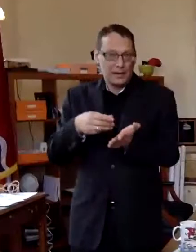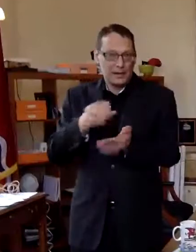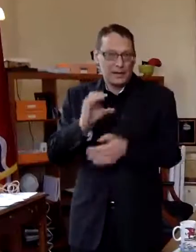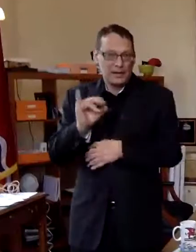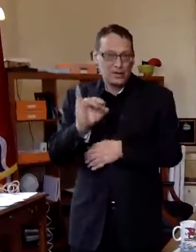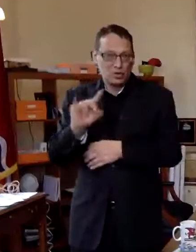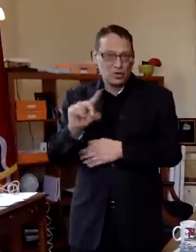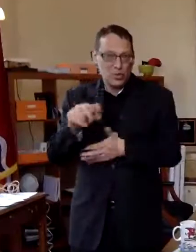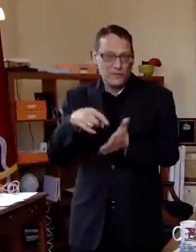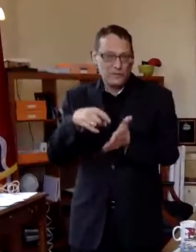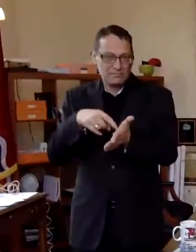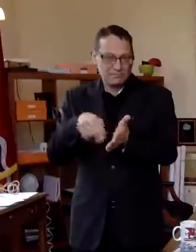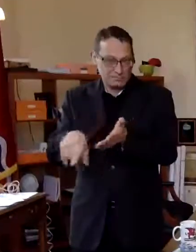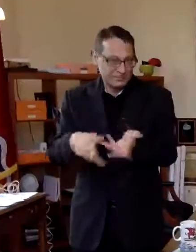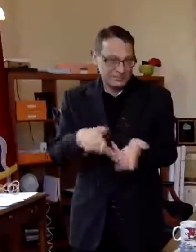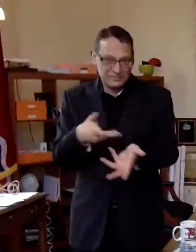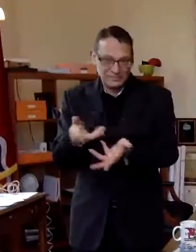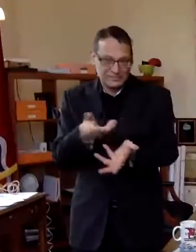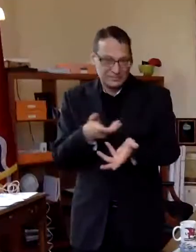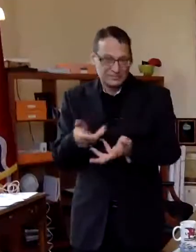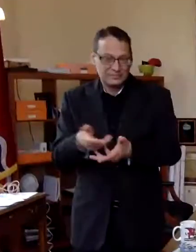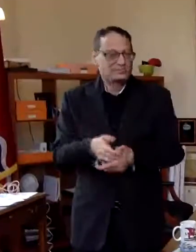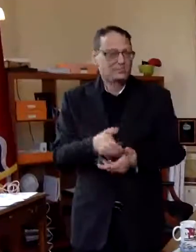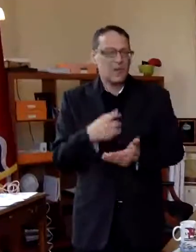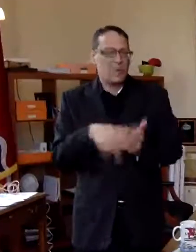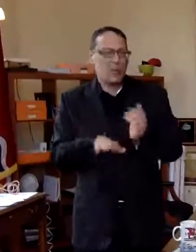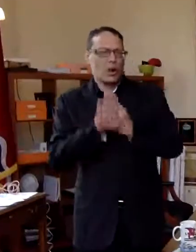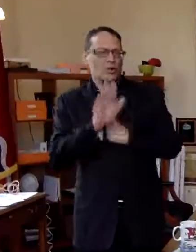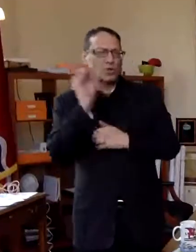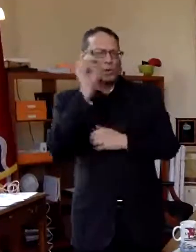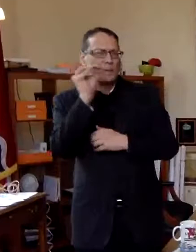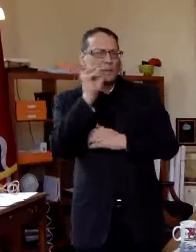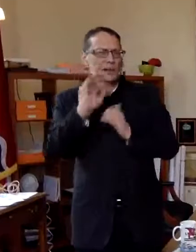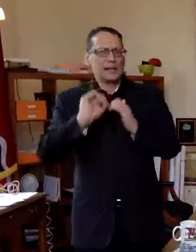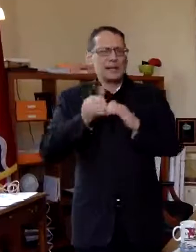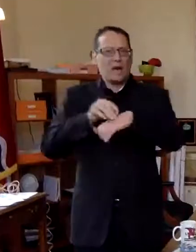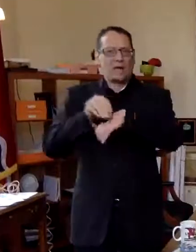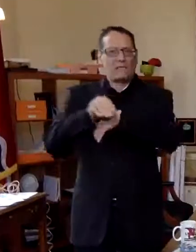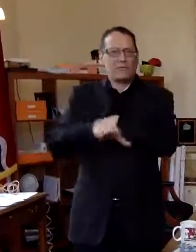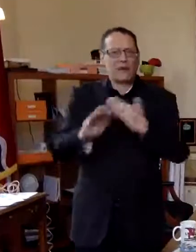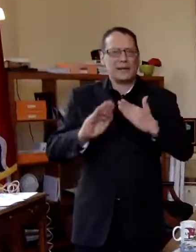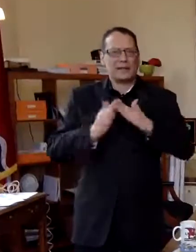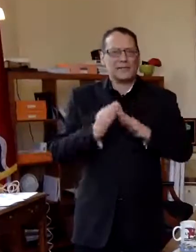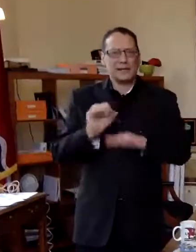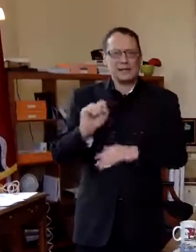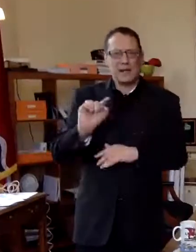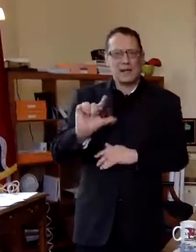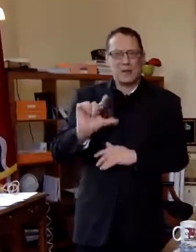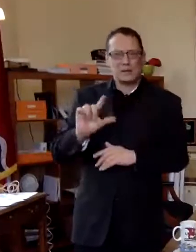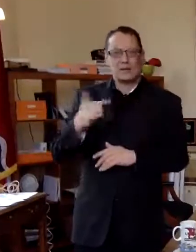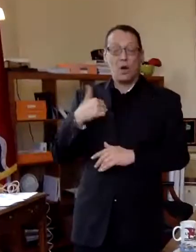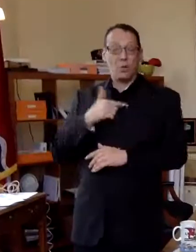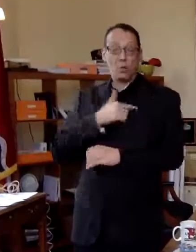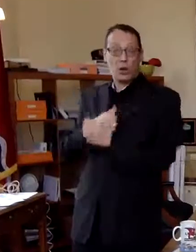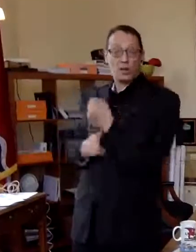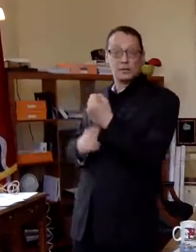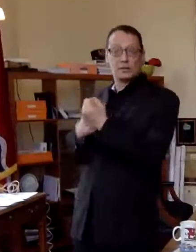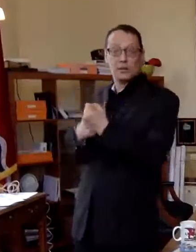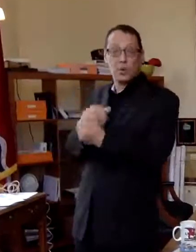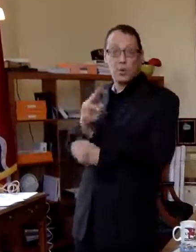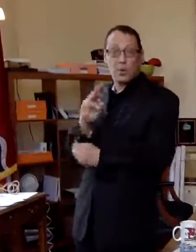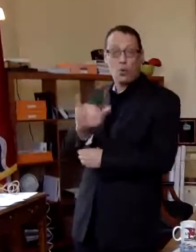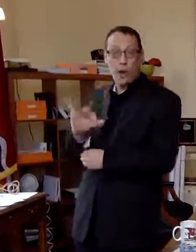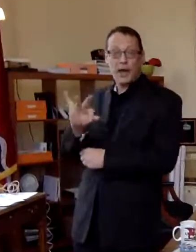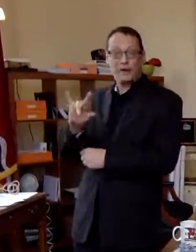costing where do you stand on the wayfair tax and the impact it could have on the city of st louis we have been supporting the wayfair tax